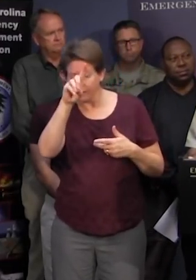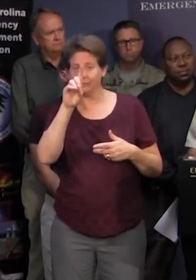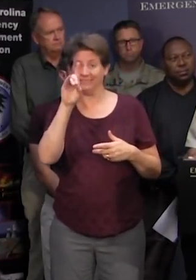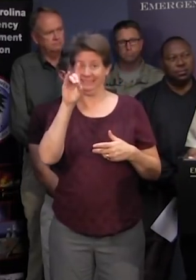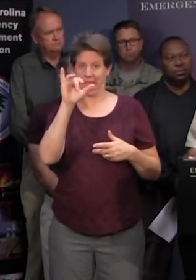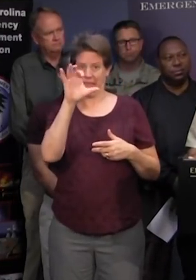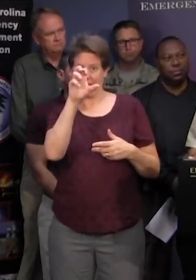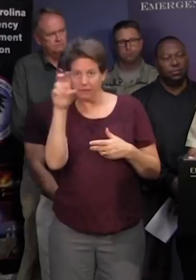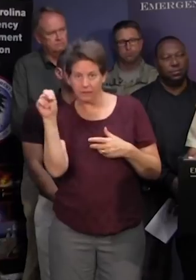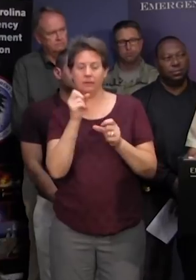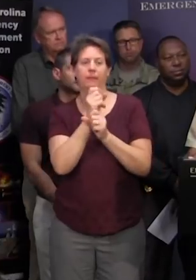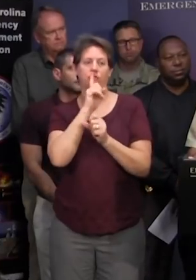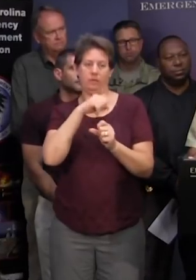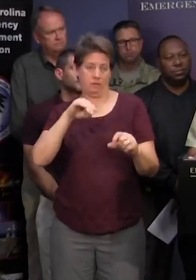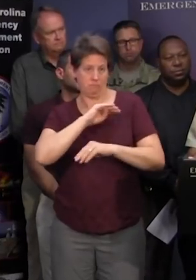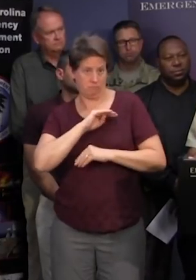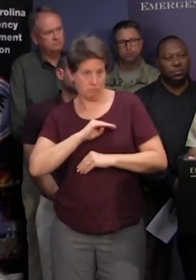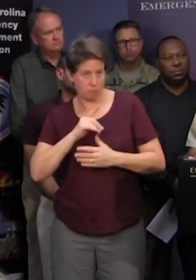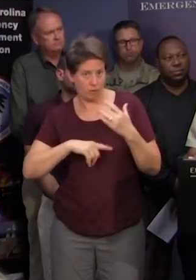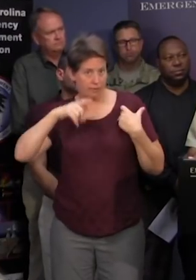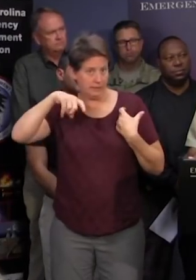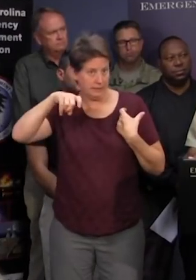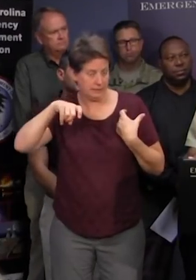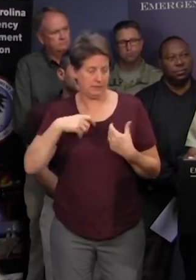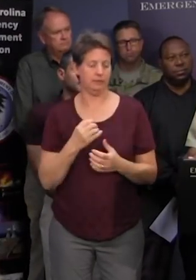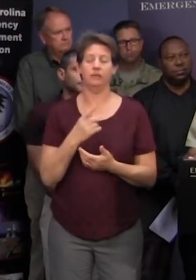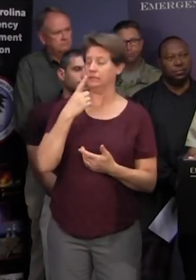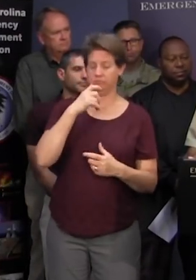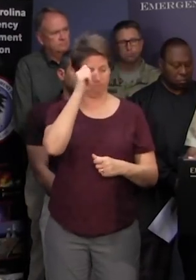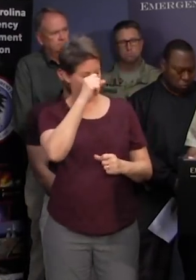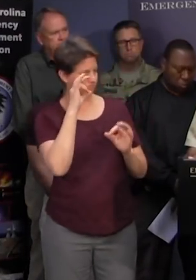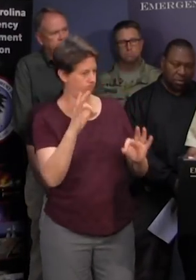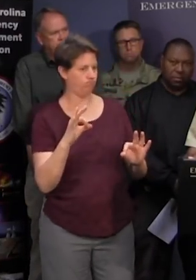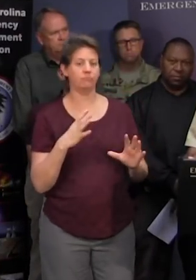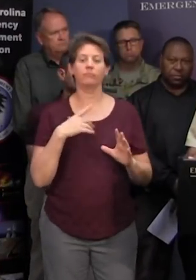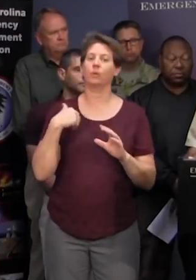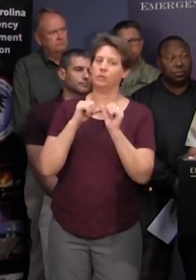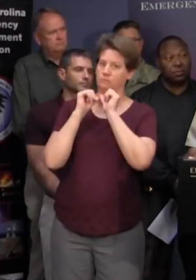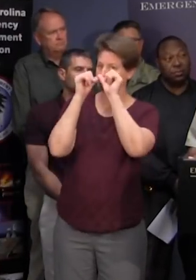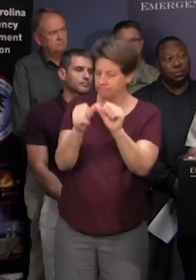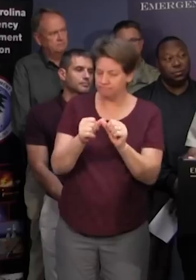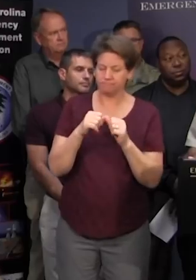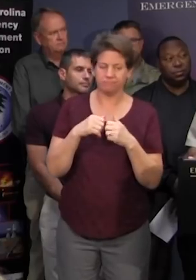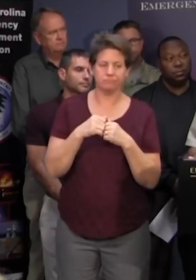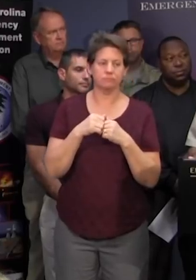make sure that their needs were met from law enforcement standpoint they say they are we will continue to